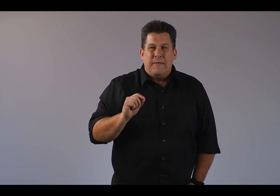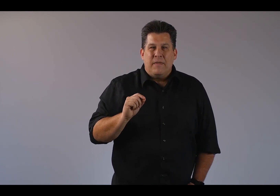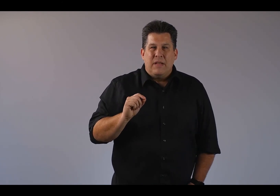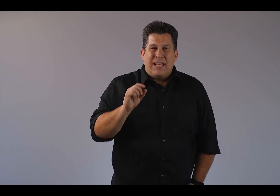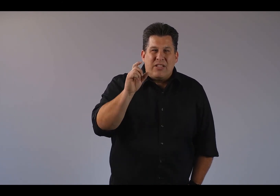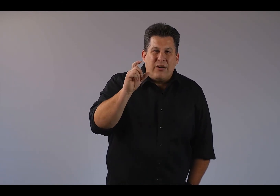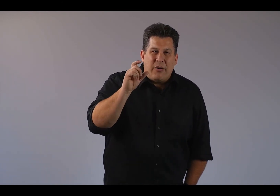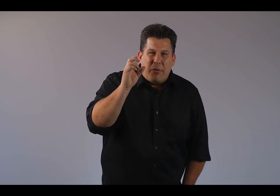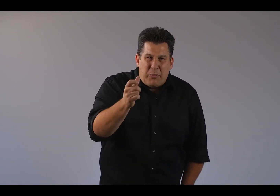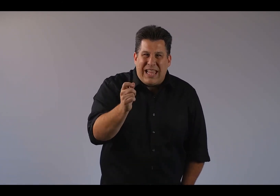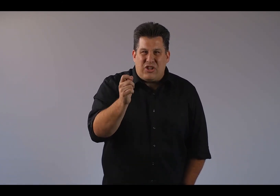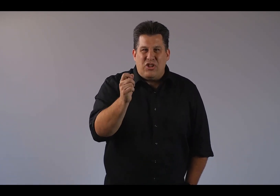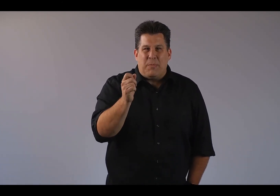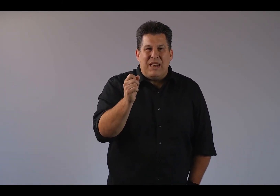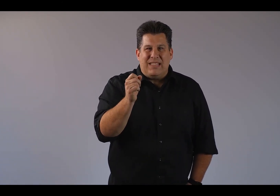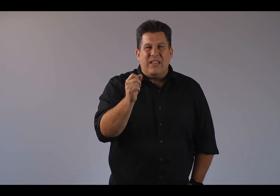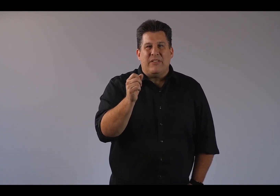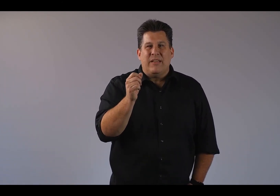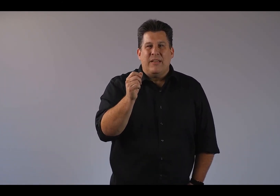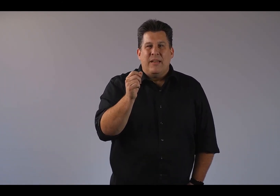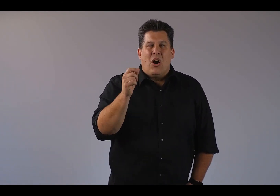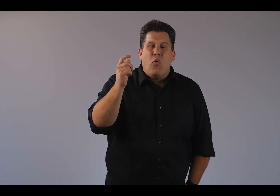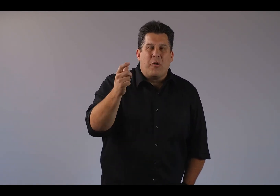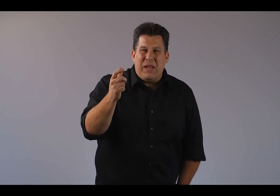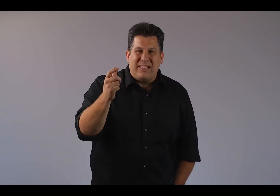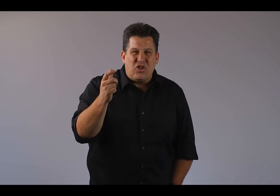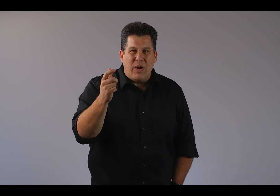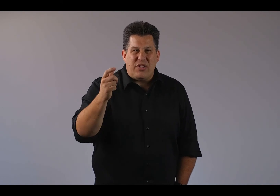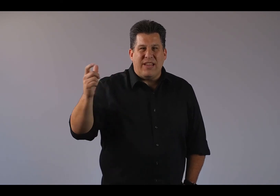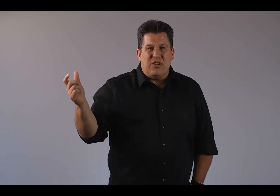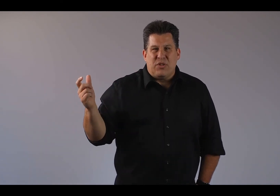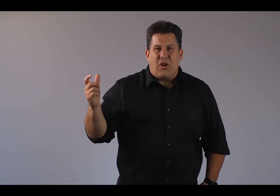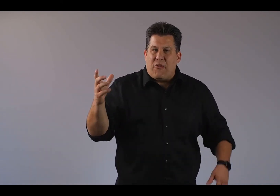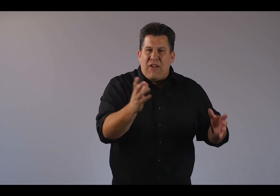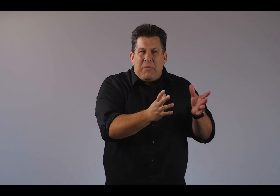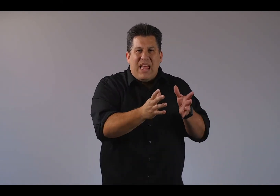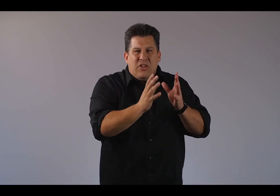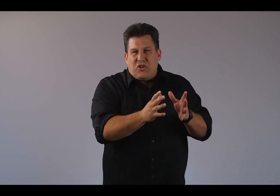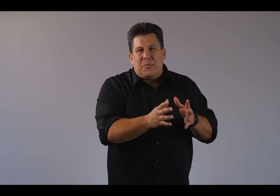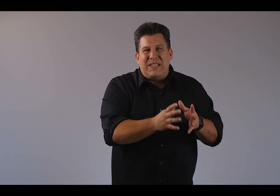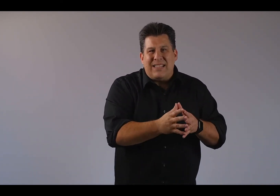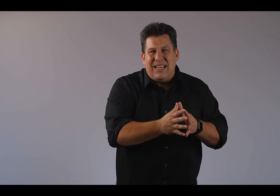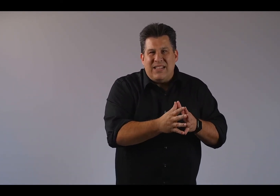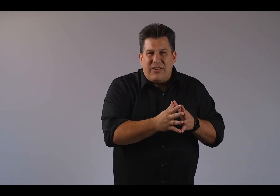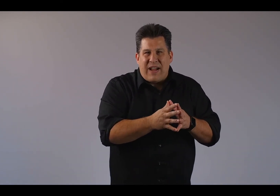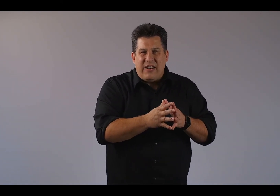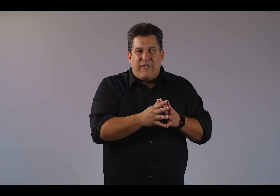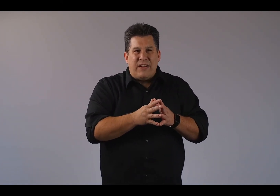Like, is there a relationship that needs healed? A workplace situation that needs resolved? A family circumstance that needs divine intervention?